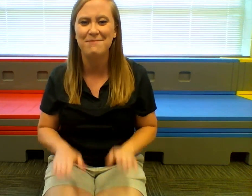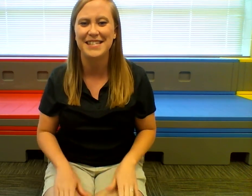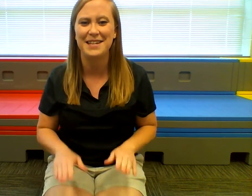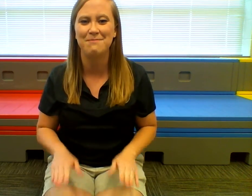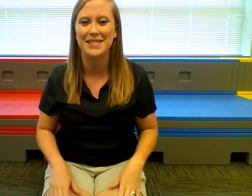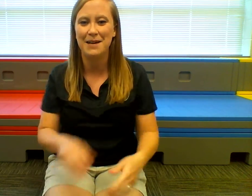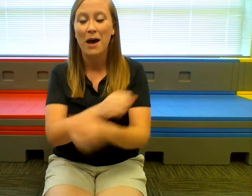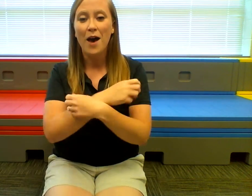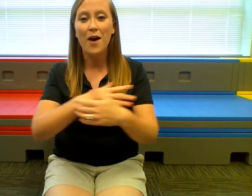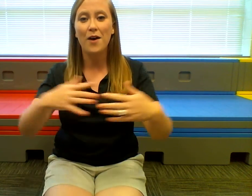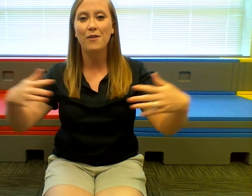Sam Sam.